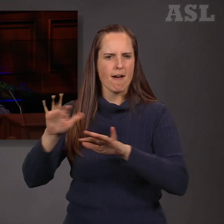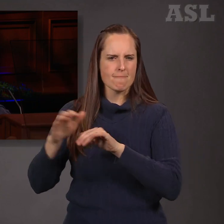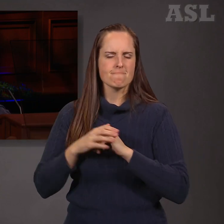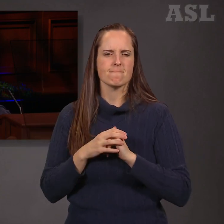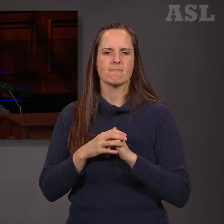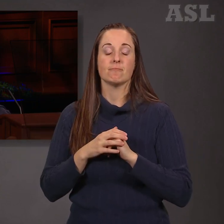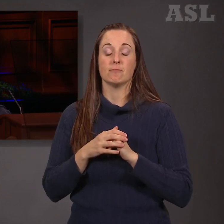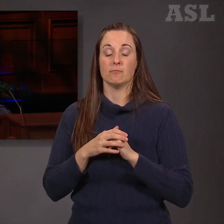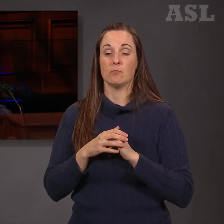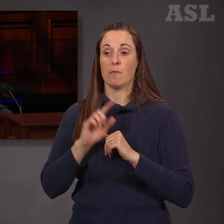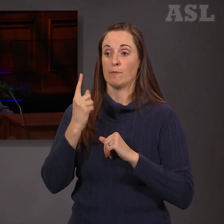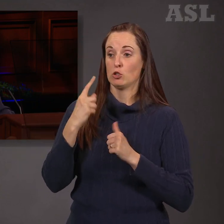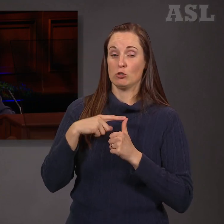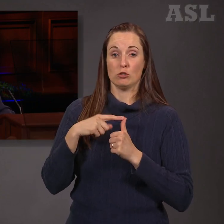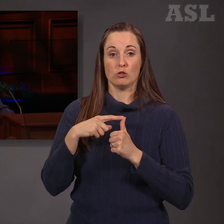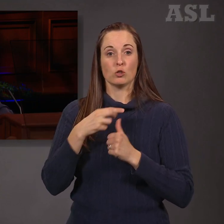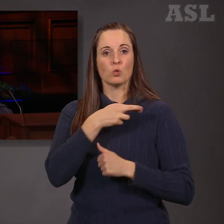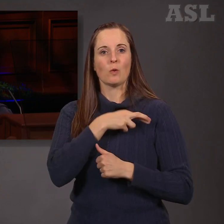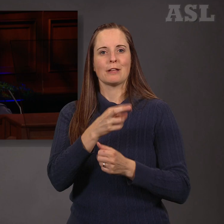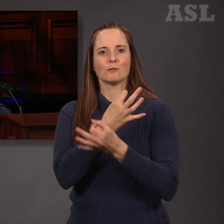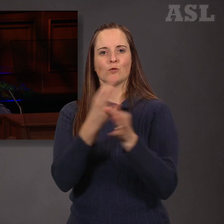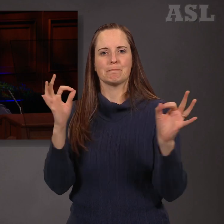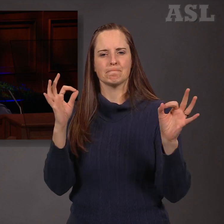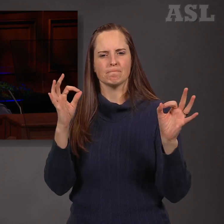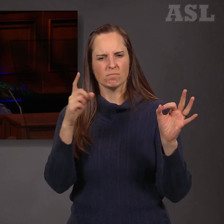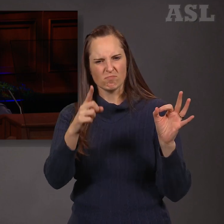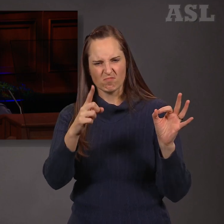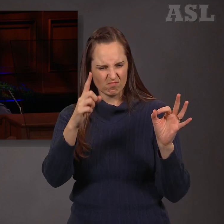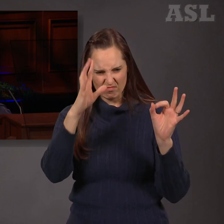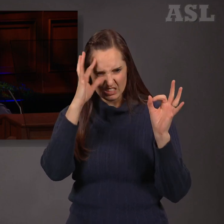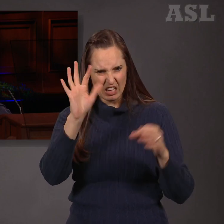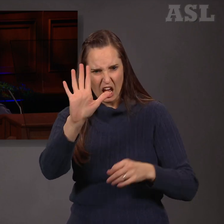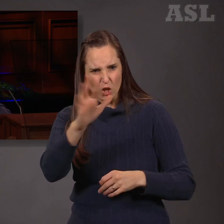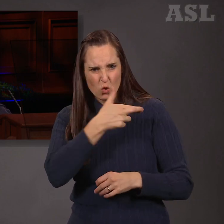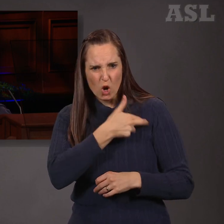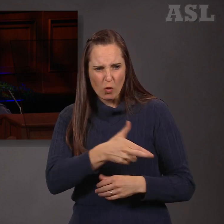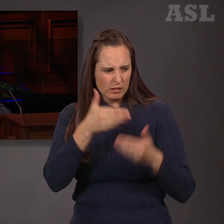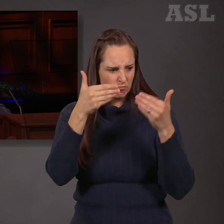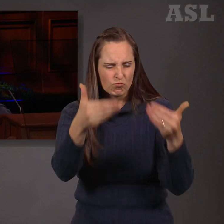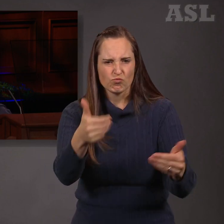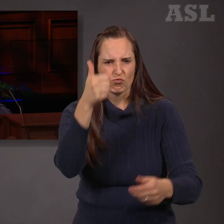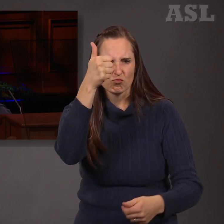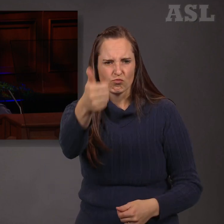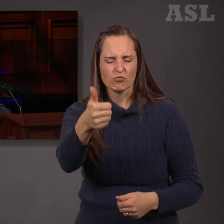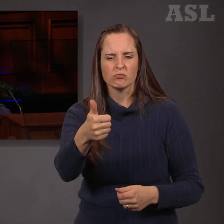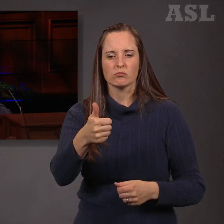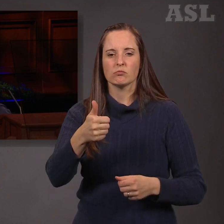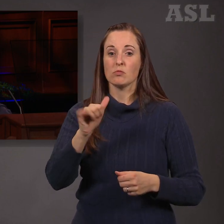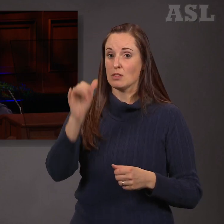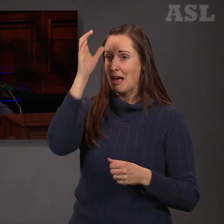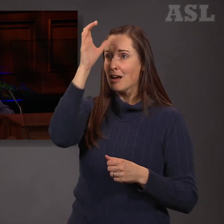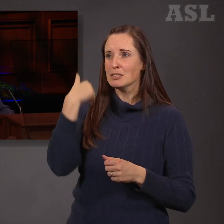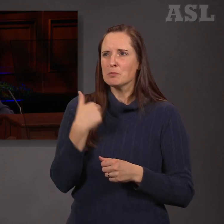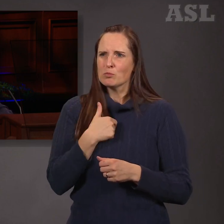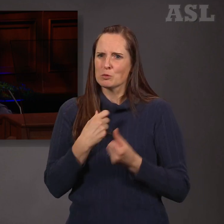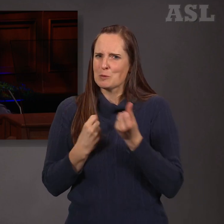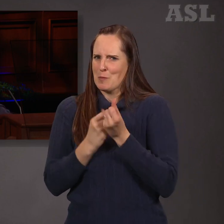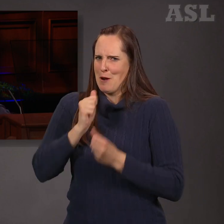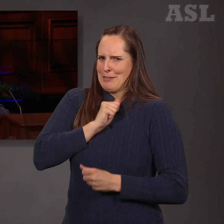religious freedom. In supporting that, we serve our own interests, but also the interests of other